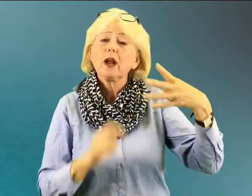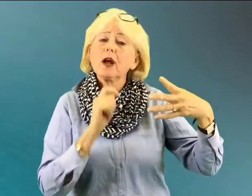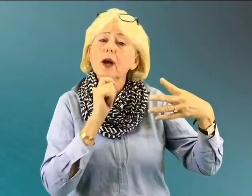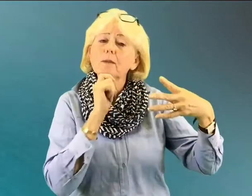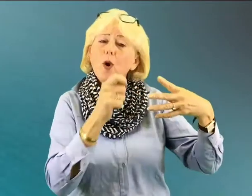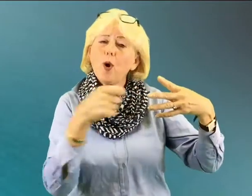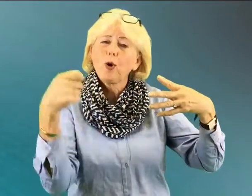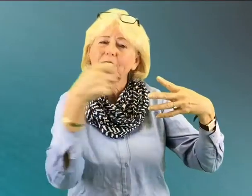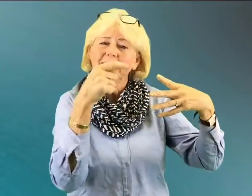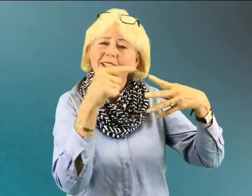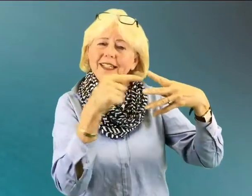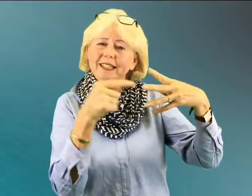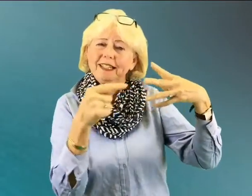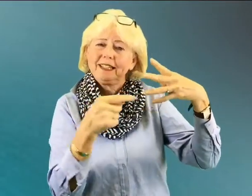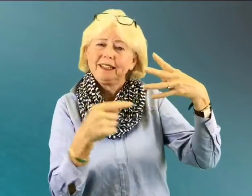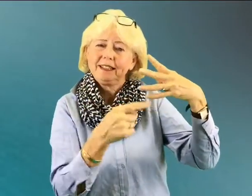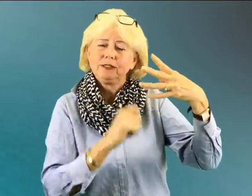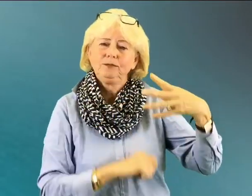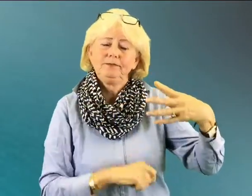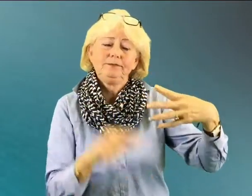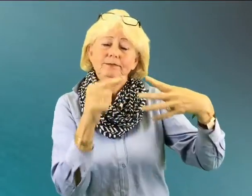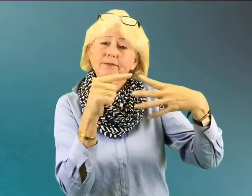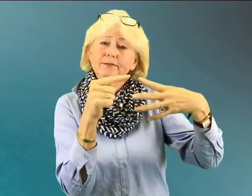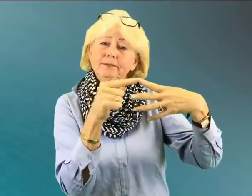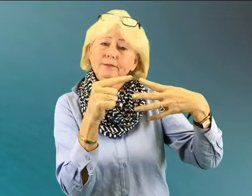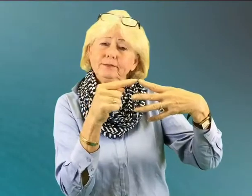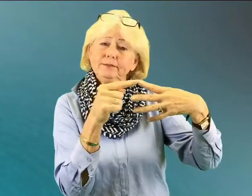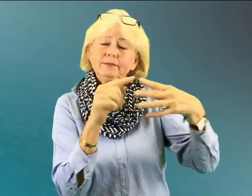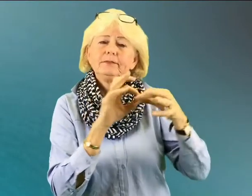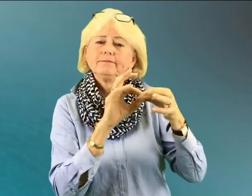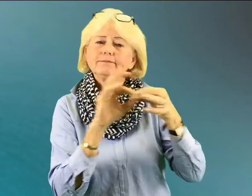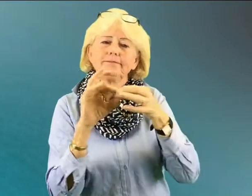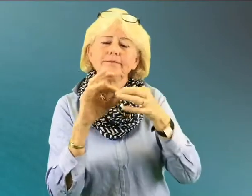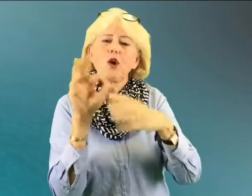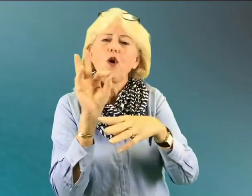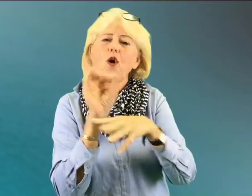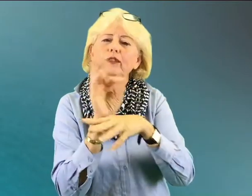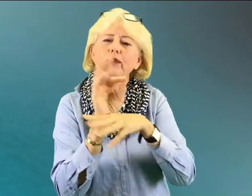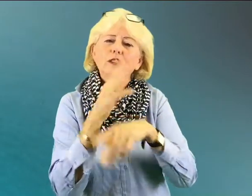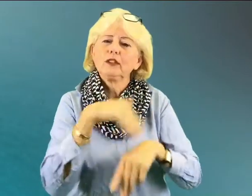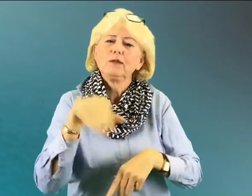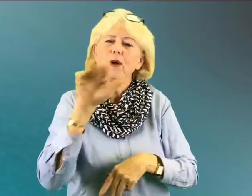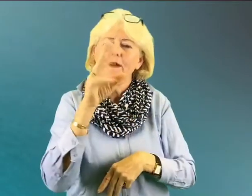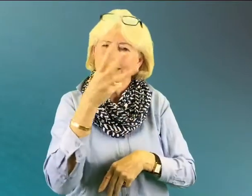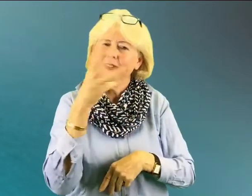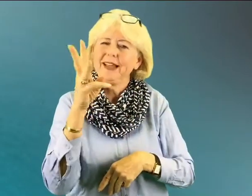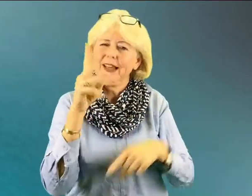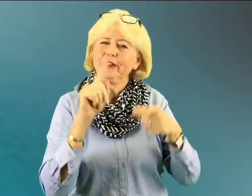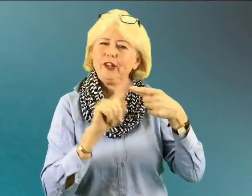to go back to the